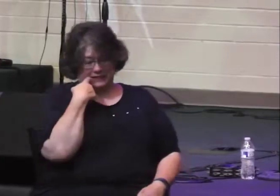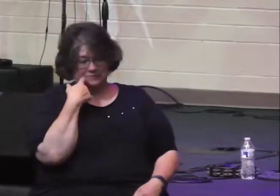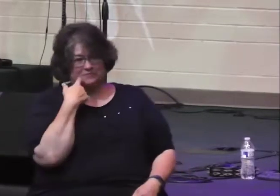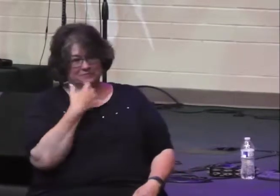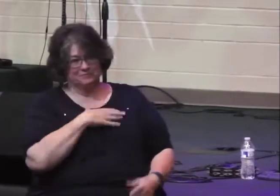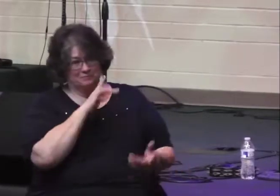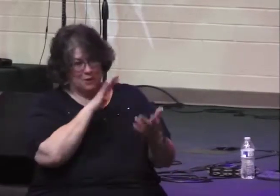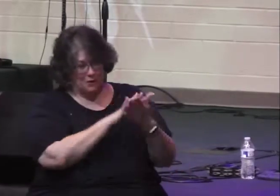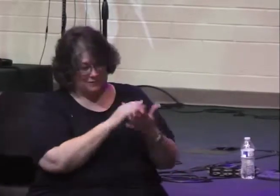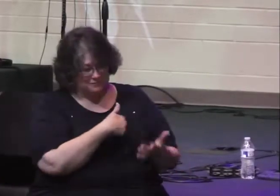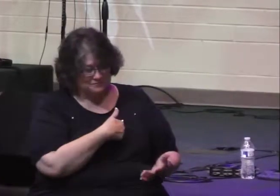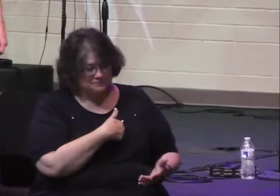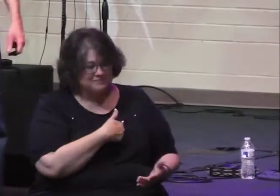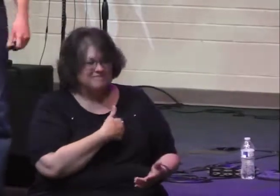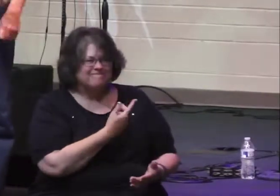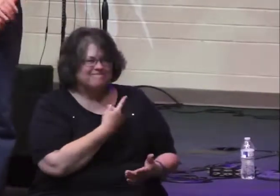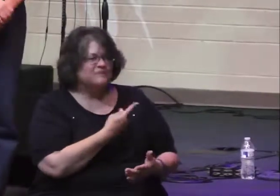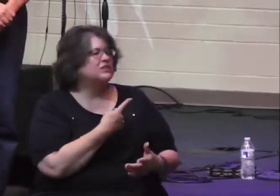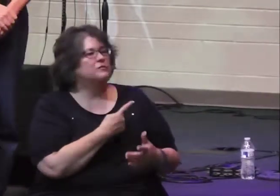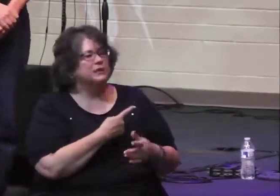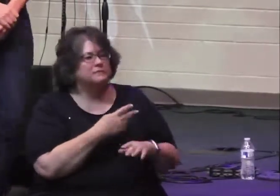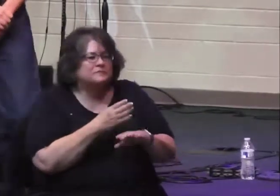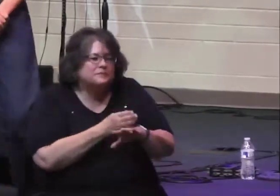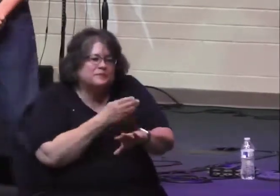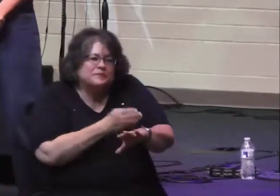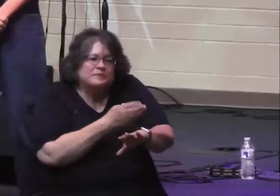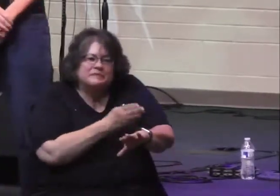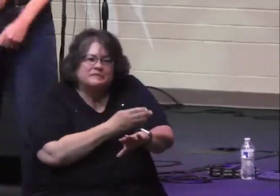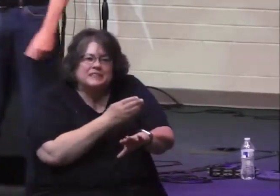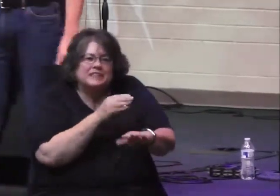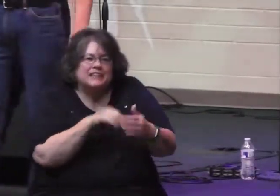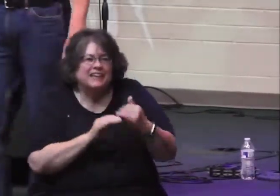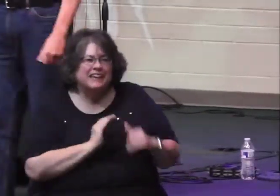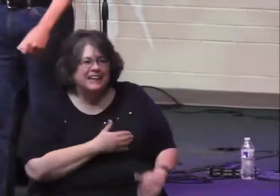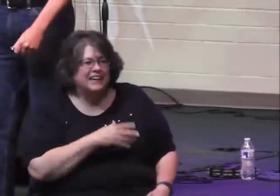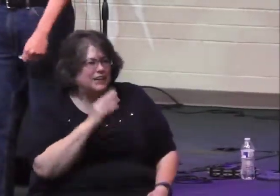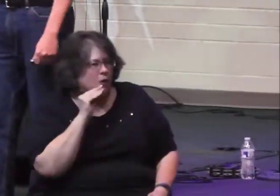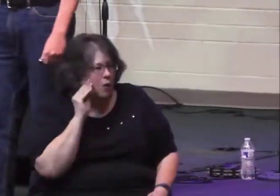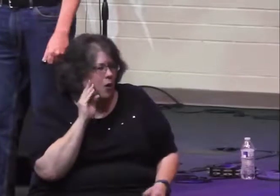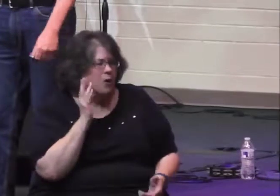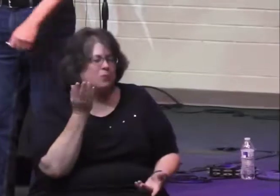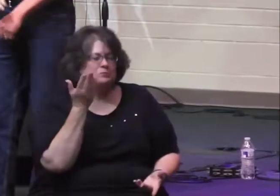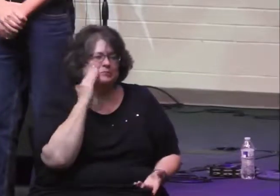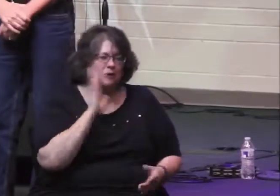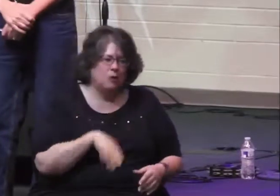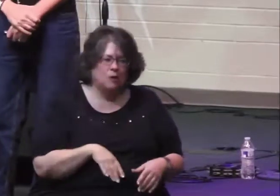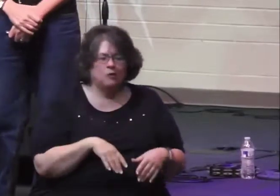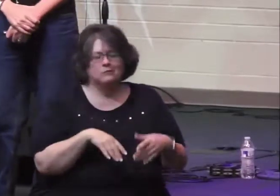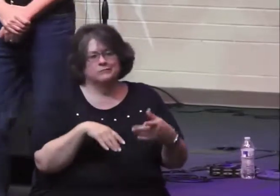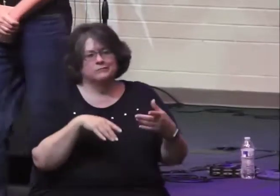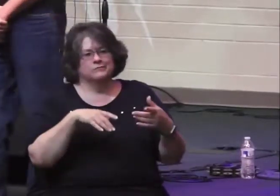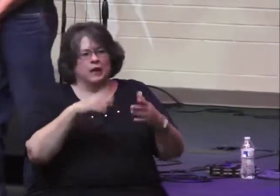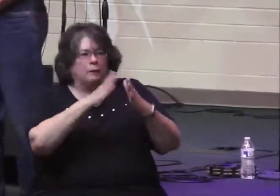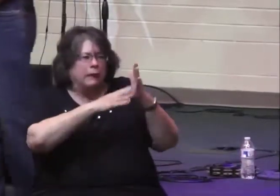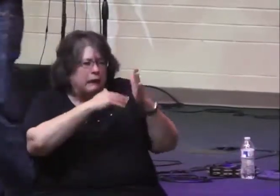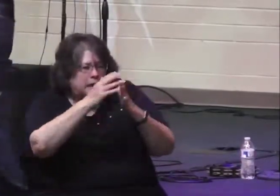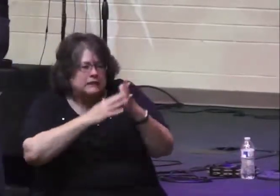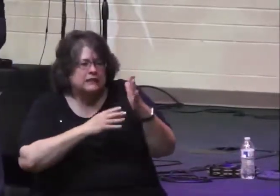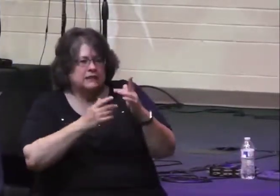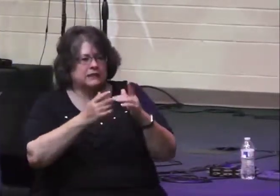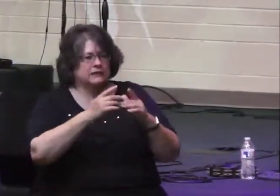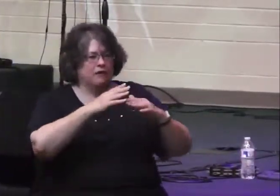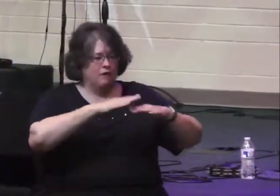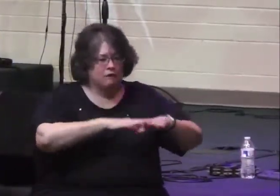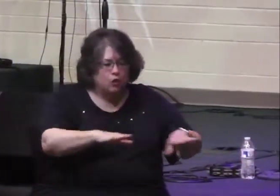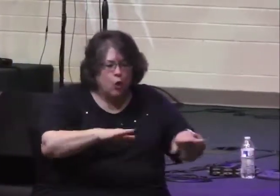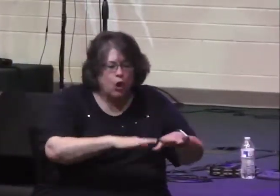weeks, Linda and I have been doing some minor remodeling in our home, you know, some just painting and